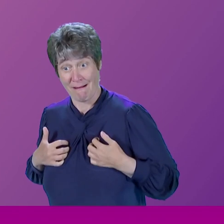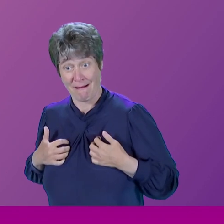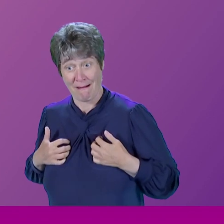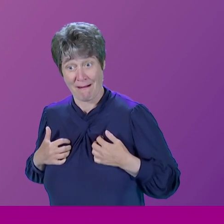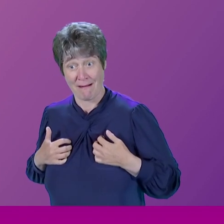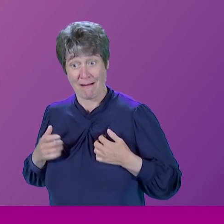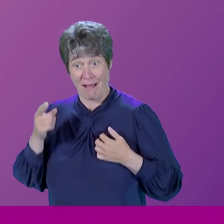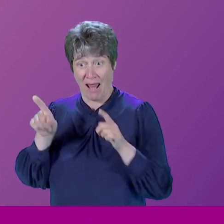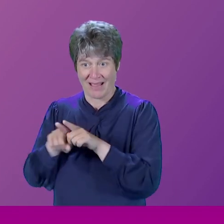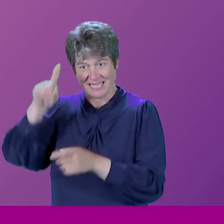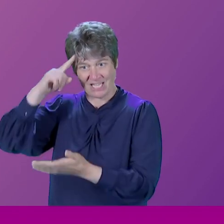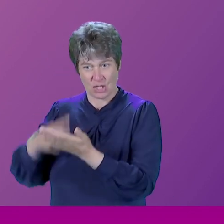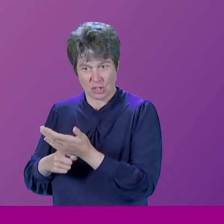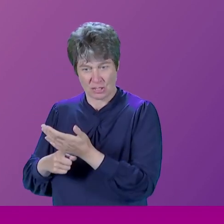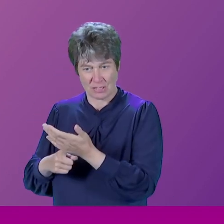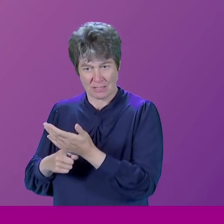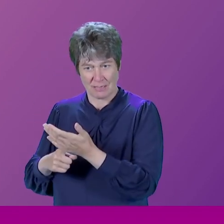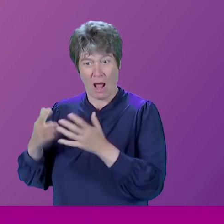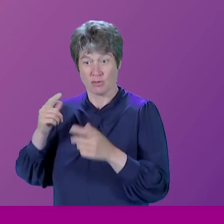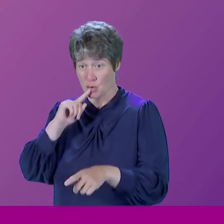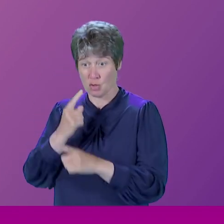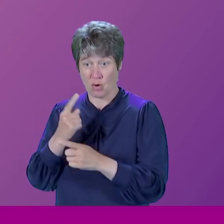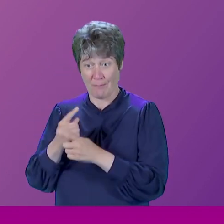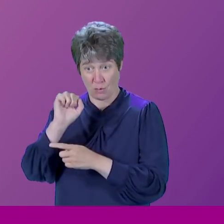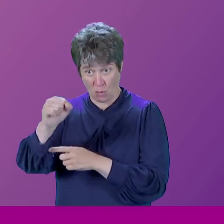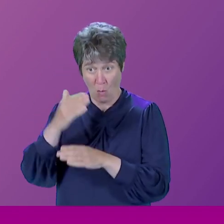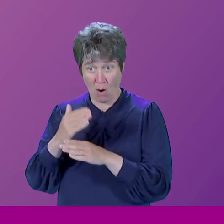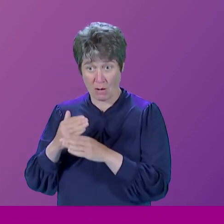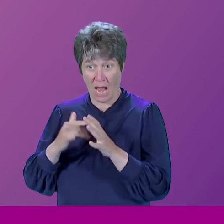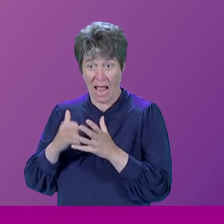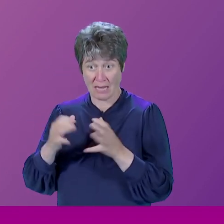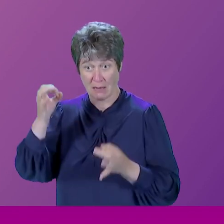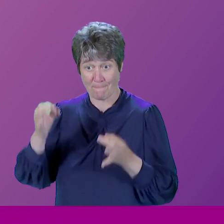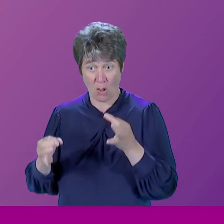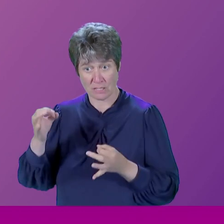what about being a politician was miserable?